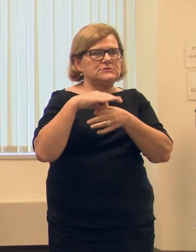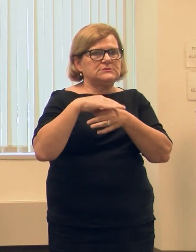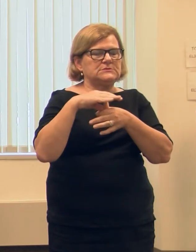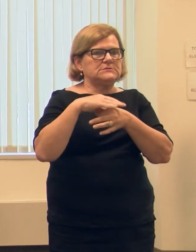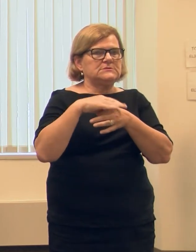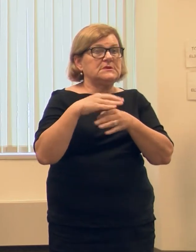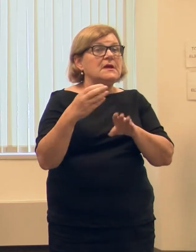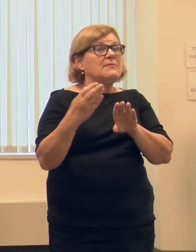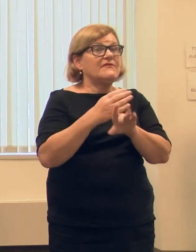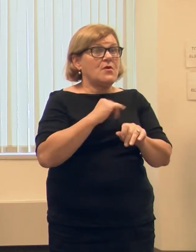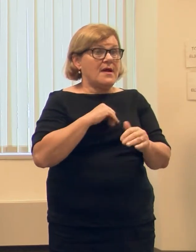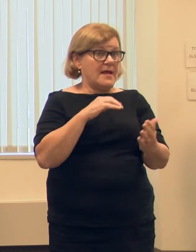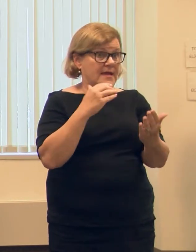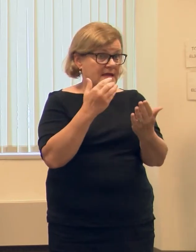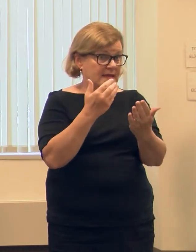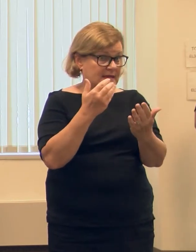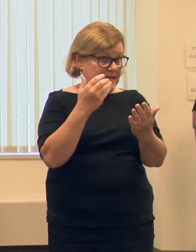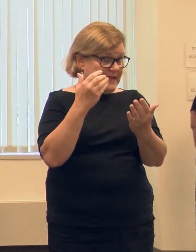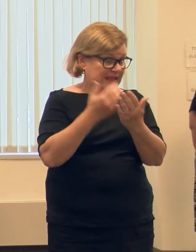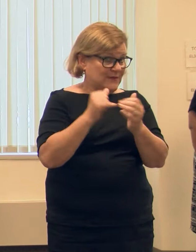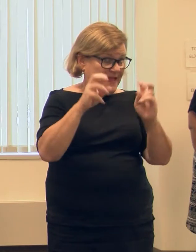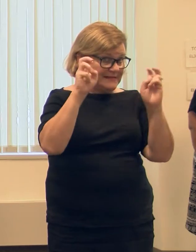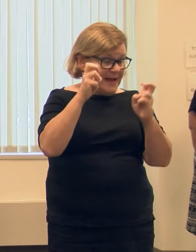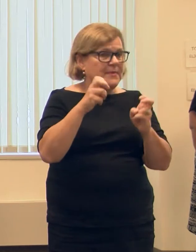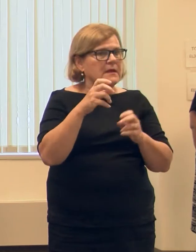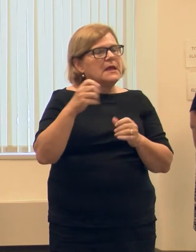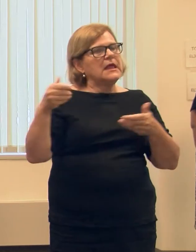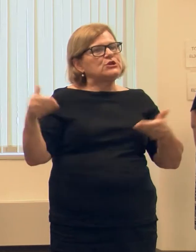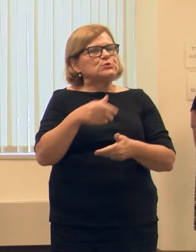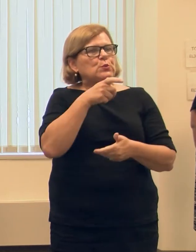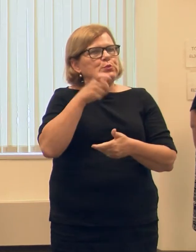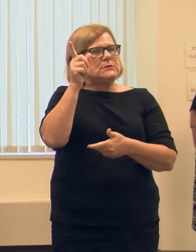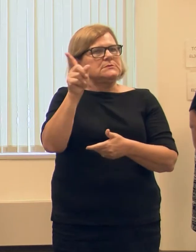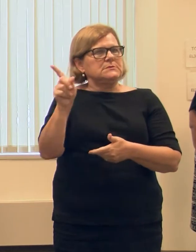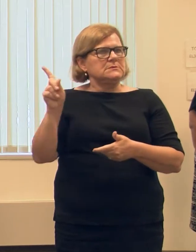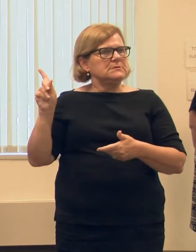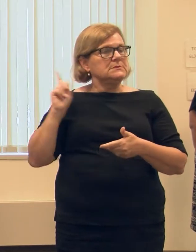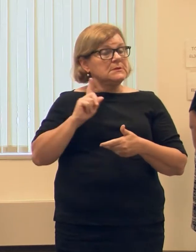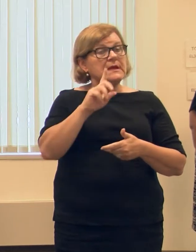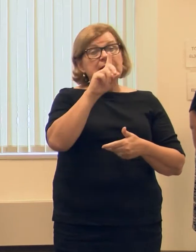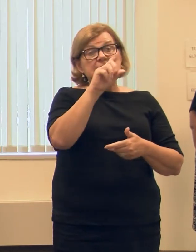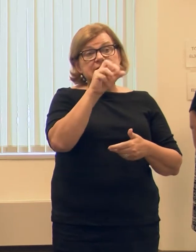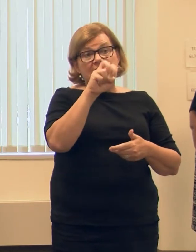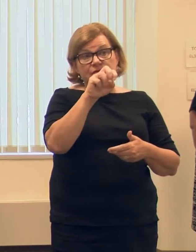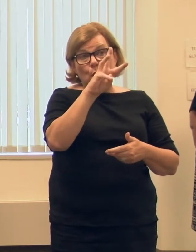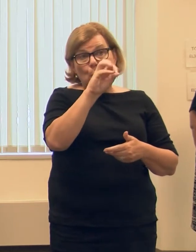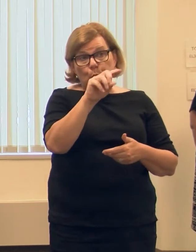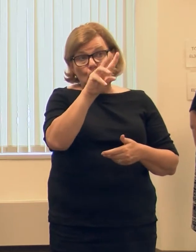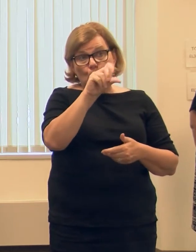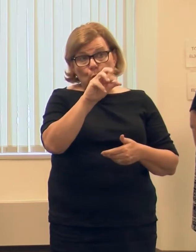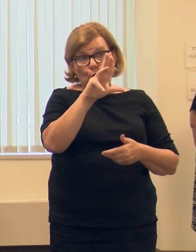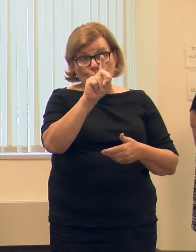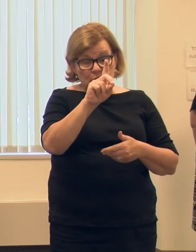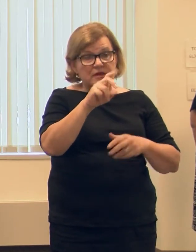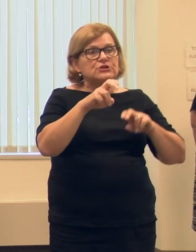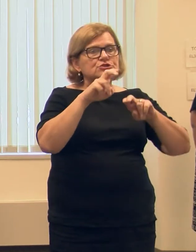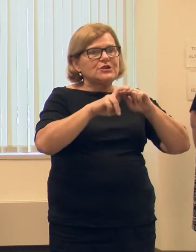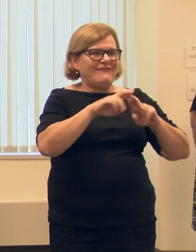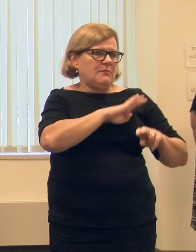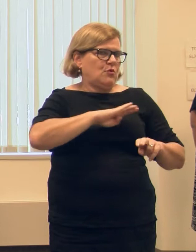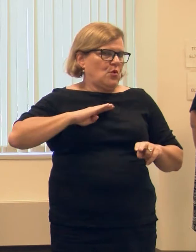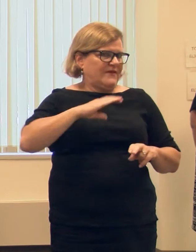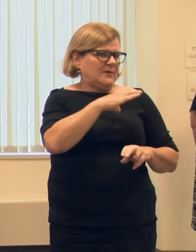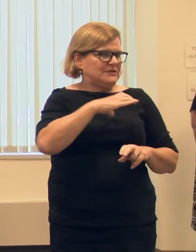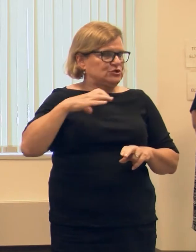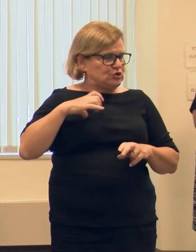Before I get there, let me introduce the other folks who have joined me today, Dave Woodward who is the chair of our Board of Commissioners